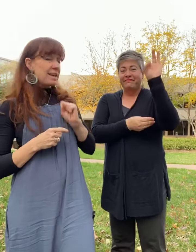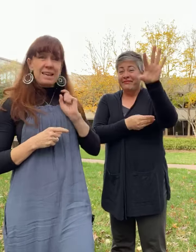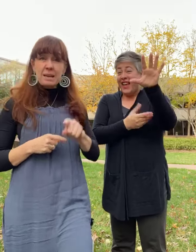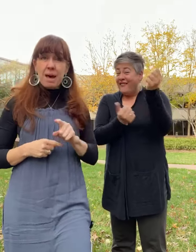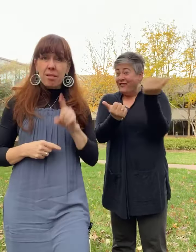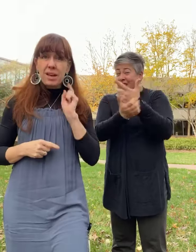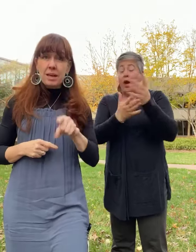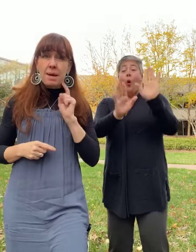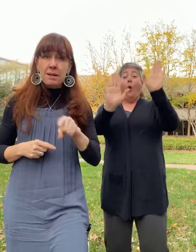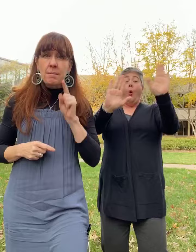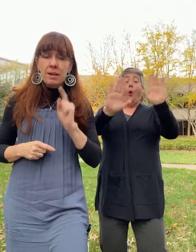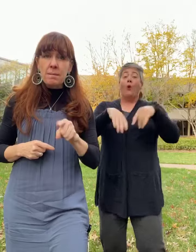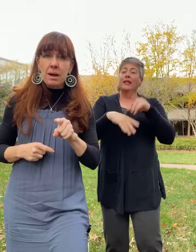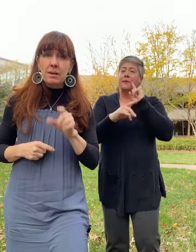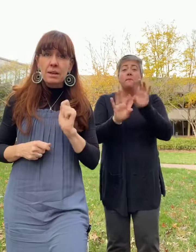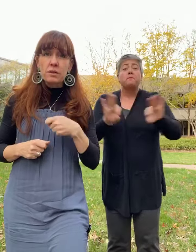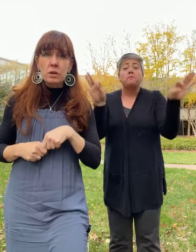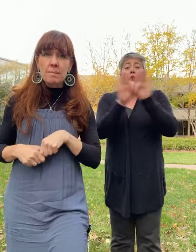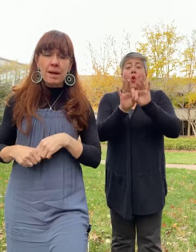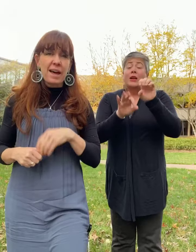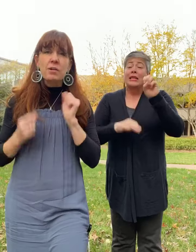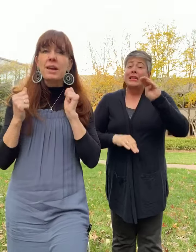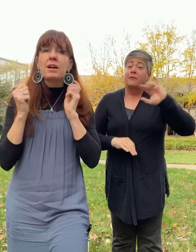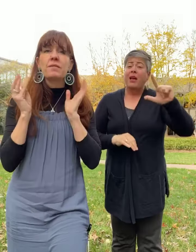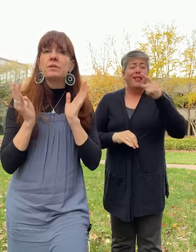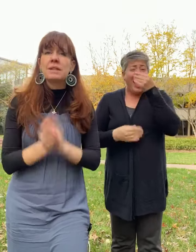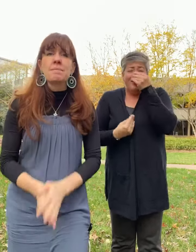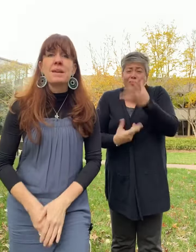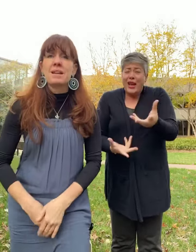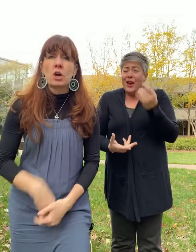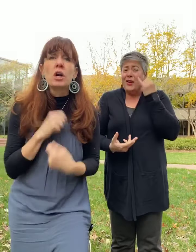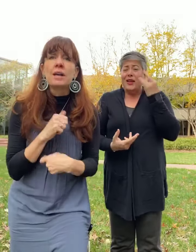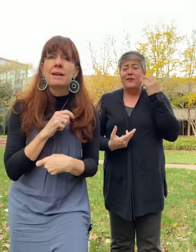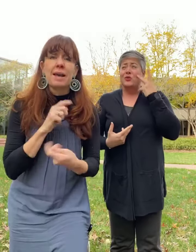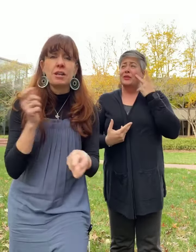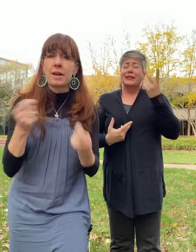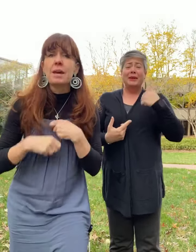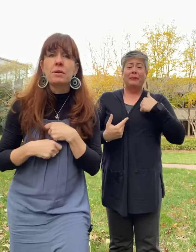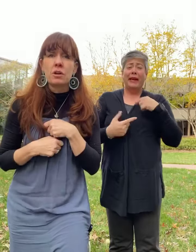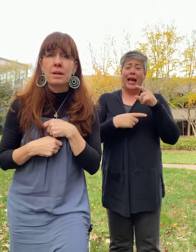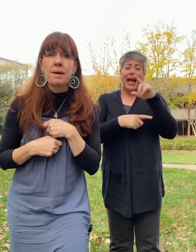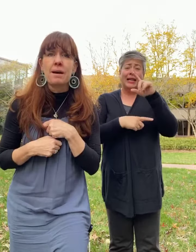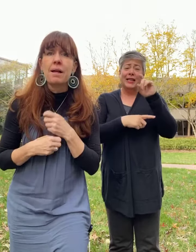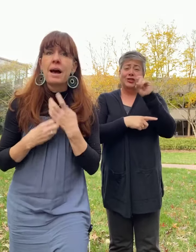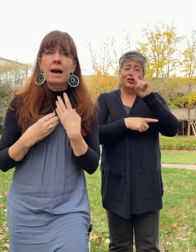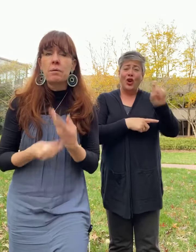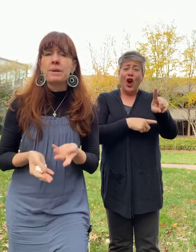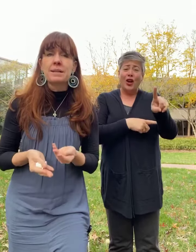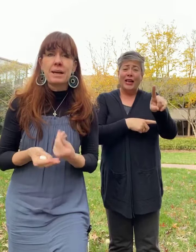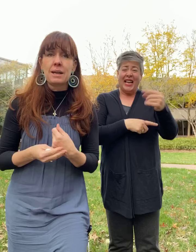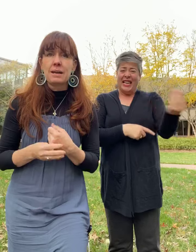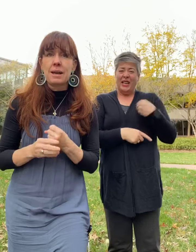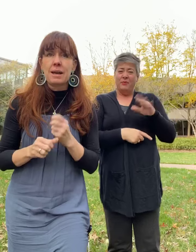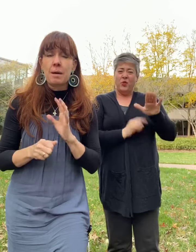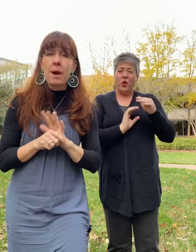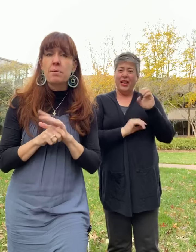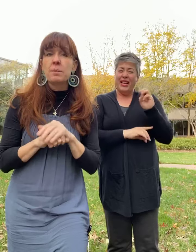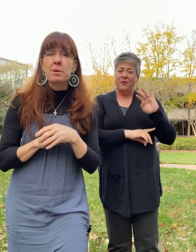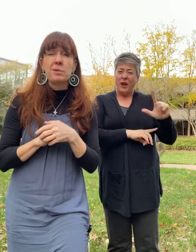Email, email, email, email, give us your email. I don't care if you see me at target and you hand me your email, I will be excited and I'll probably will